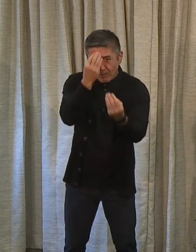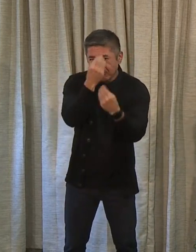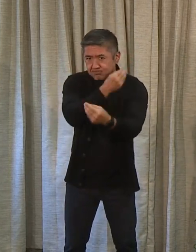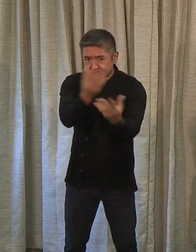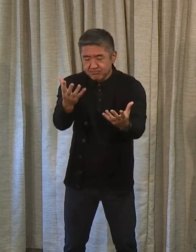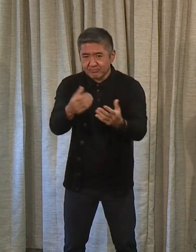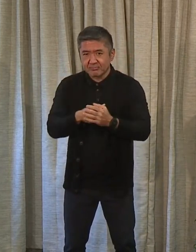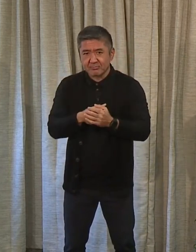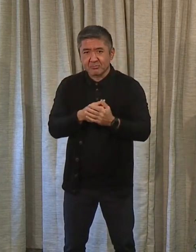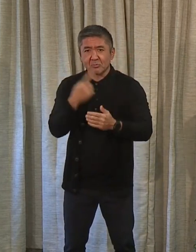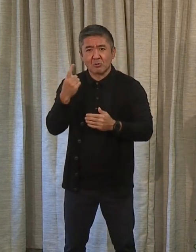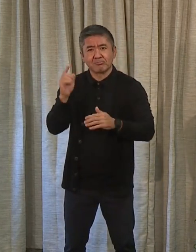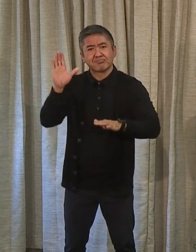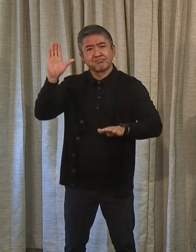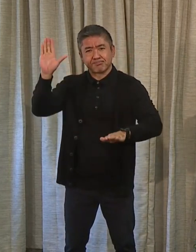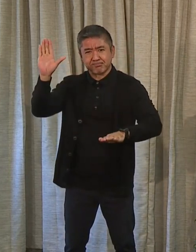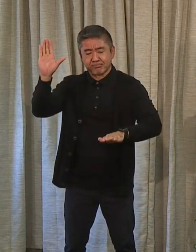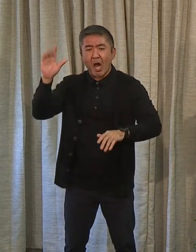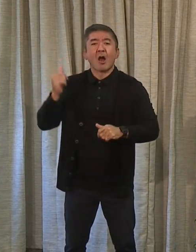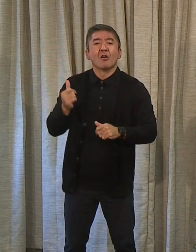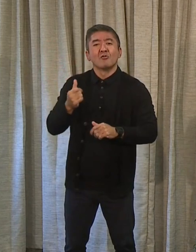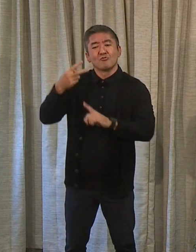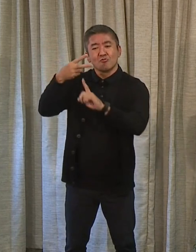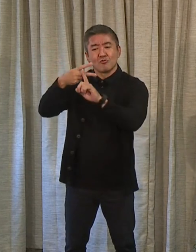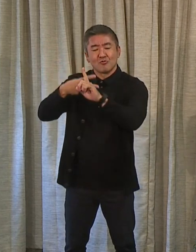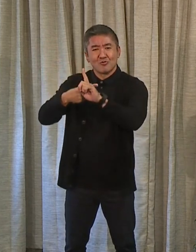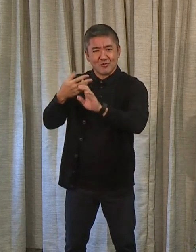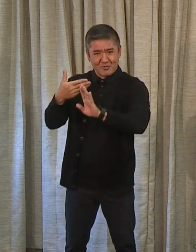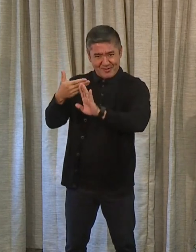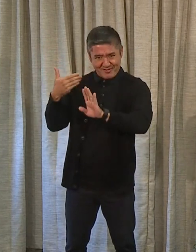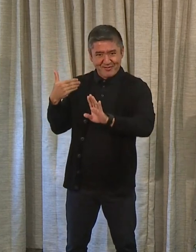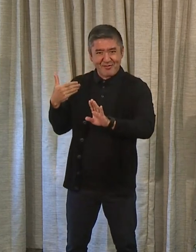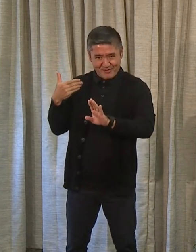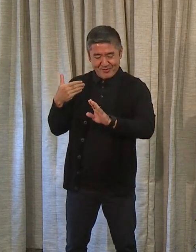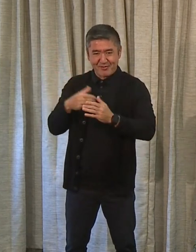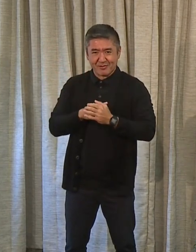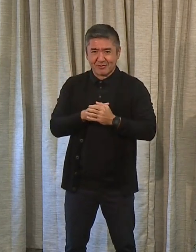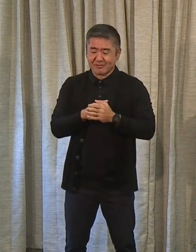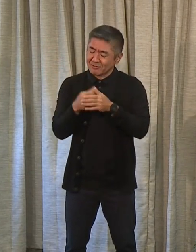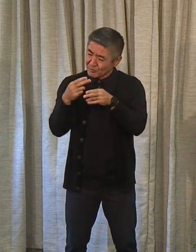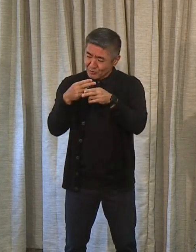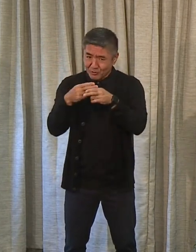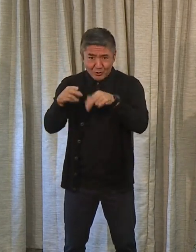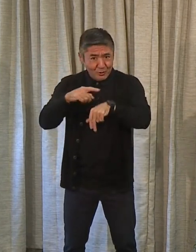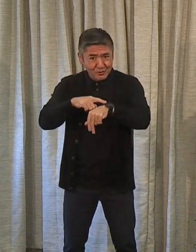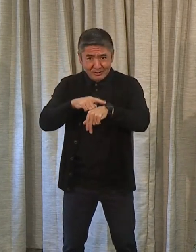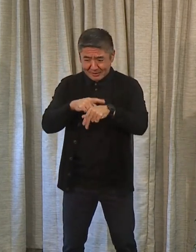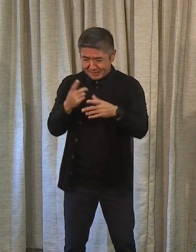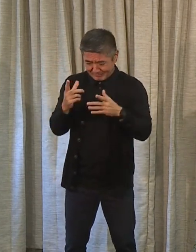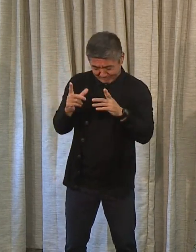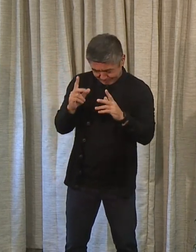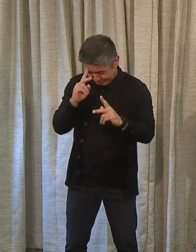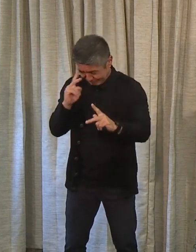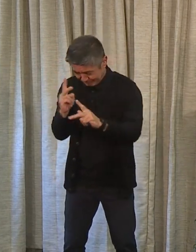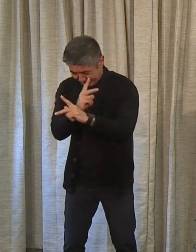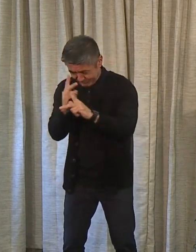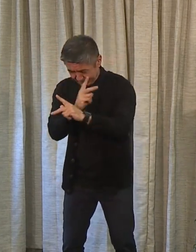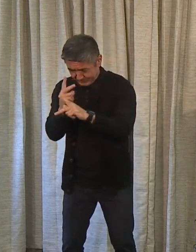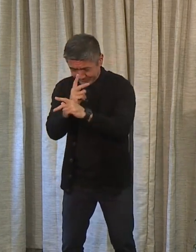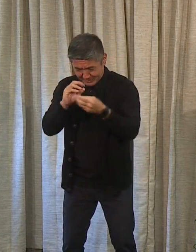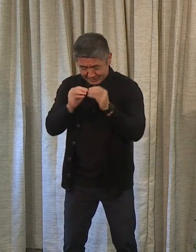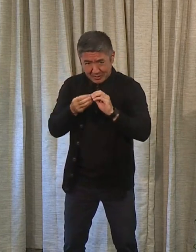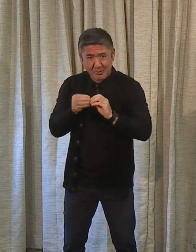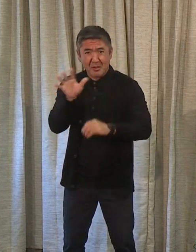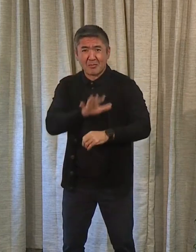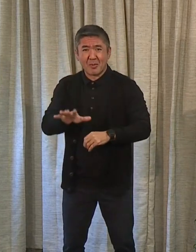we all were sworn in two months ago today. And that's a very short time period to compile what amounted to was